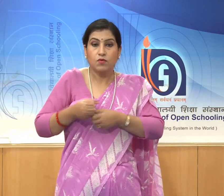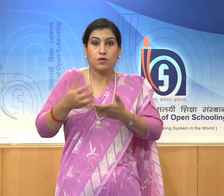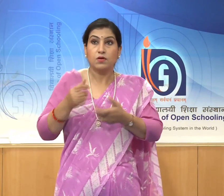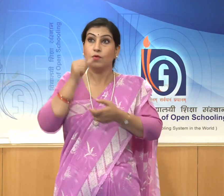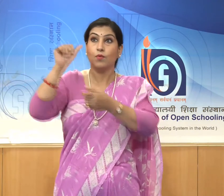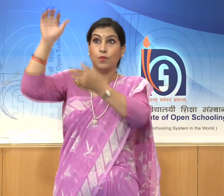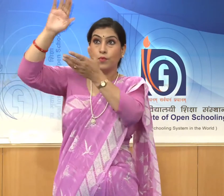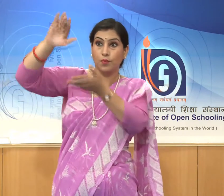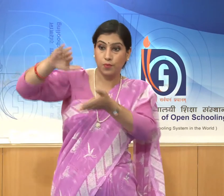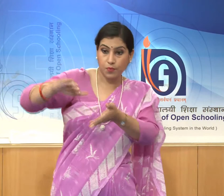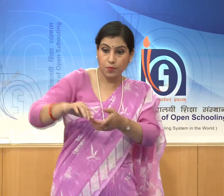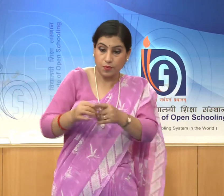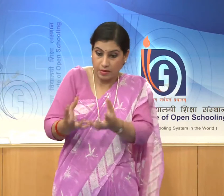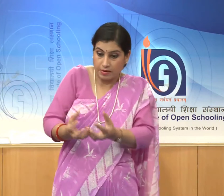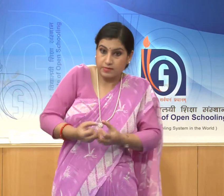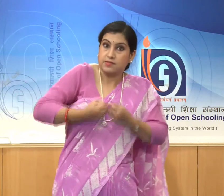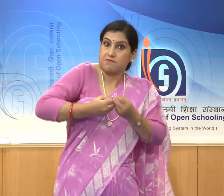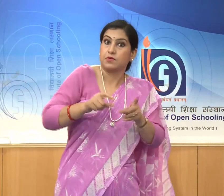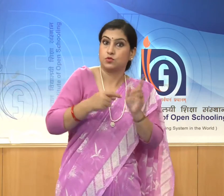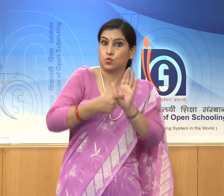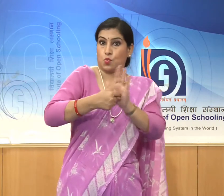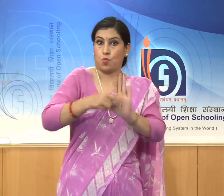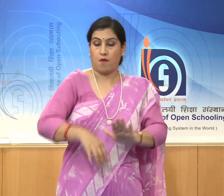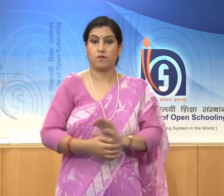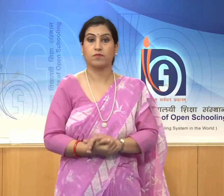ganges in his hair.